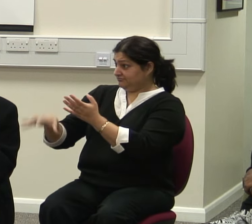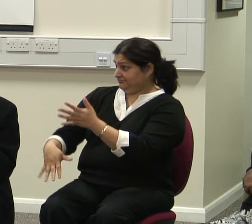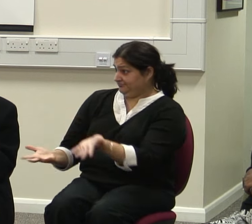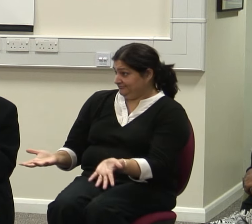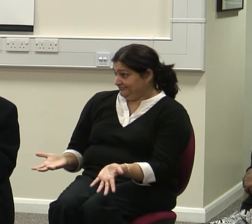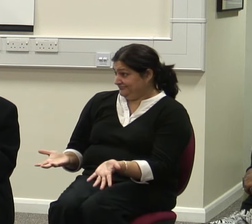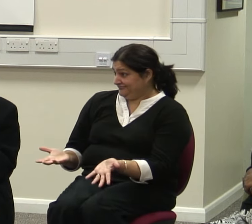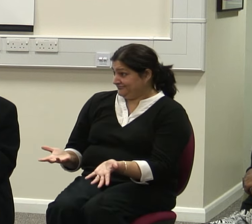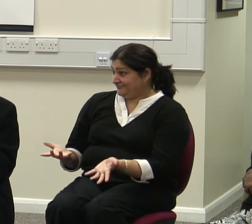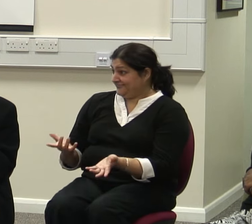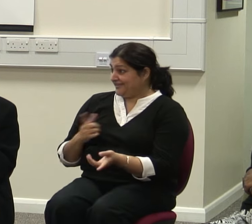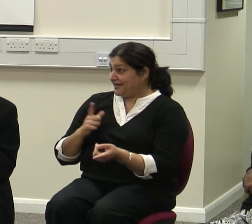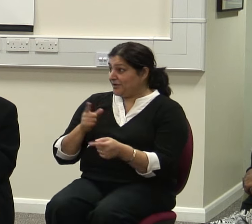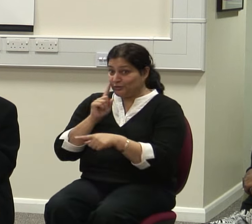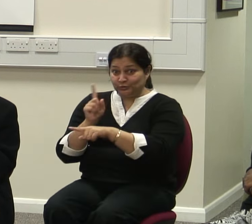they resent what I say.